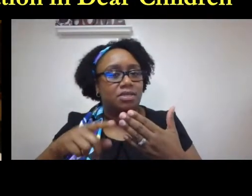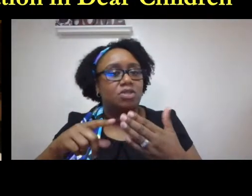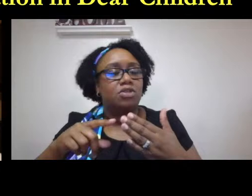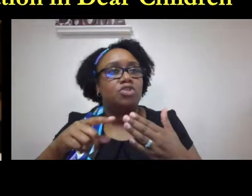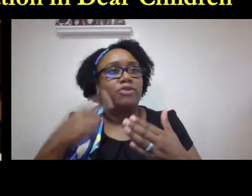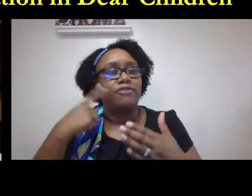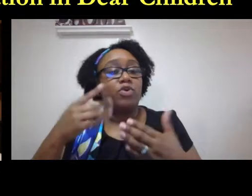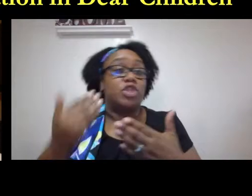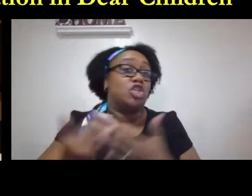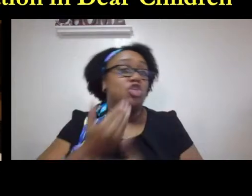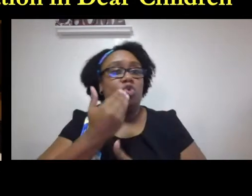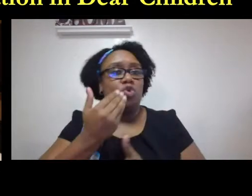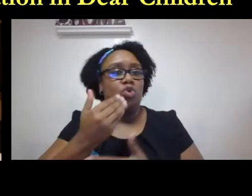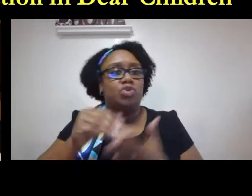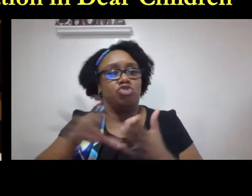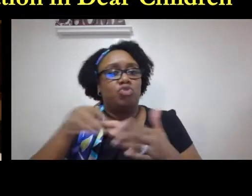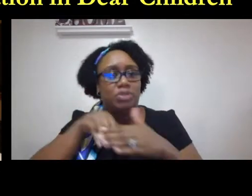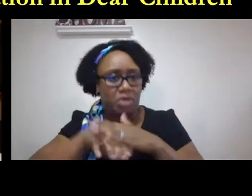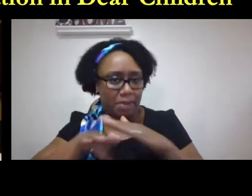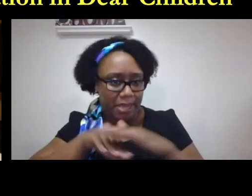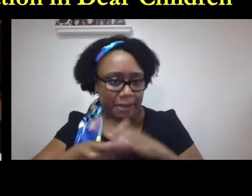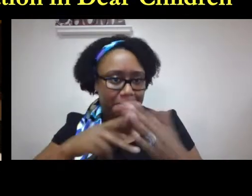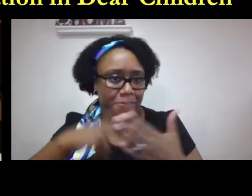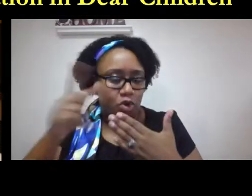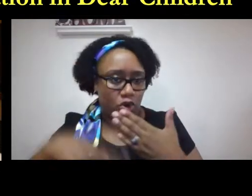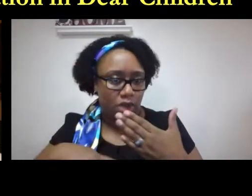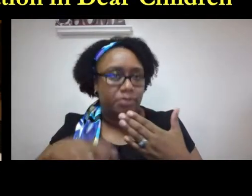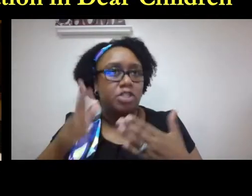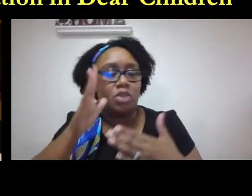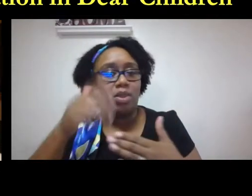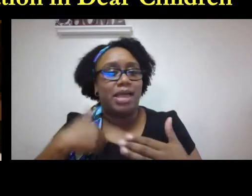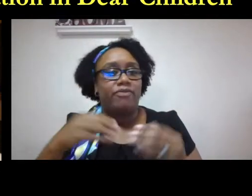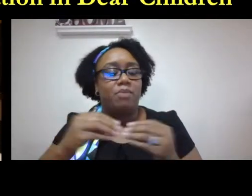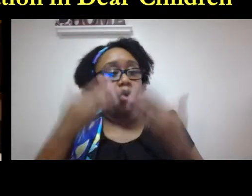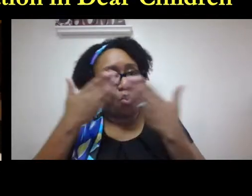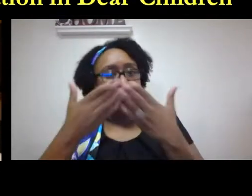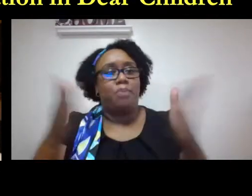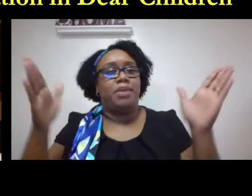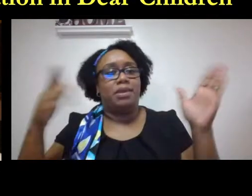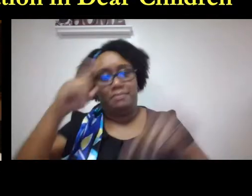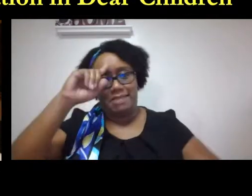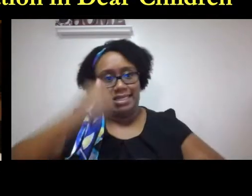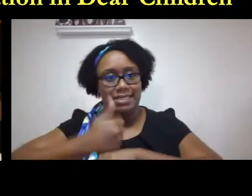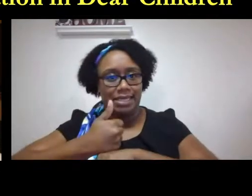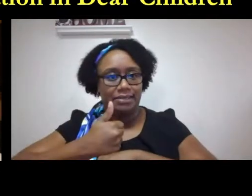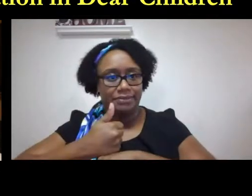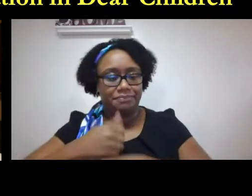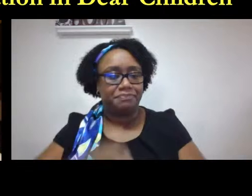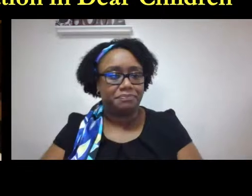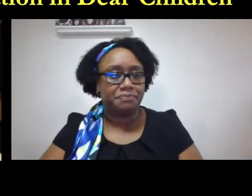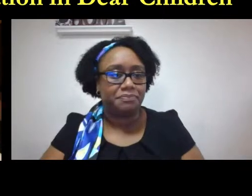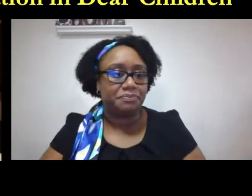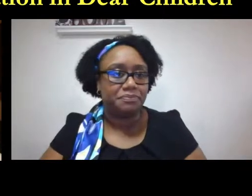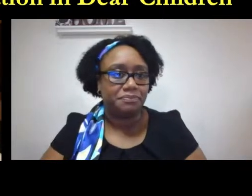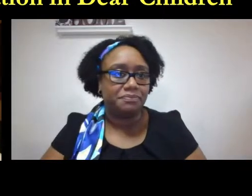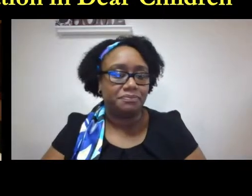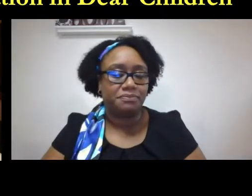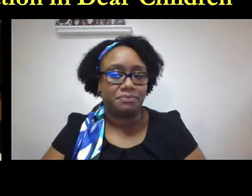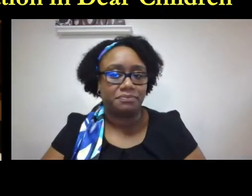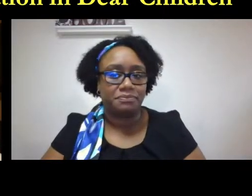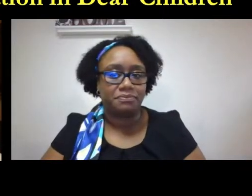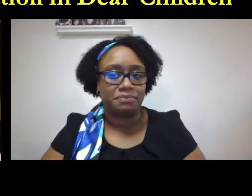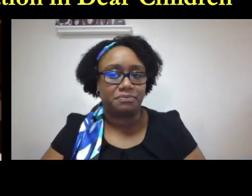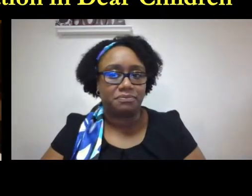to impact the university programs for new audiology students coming into those programs